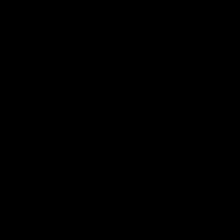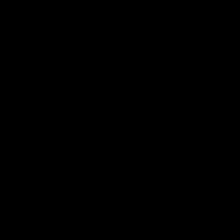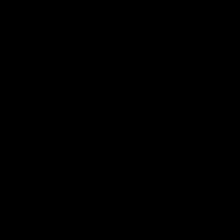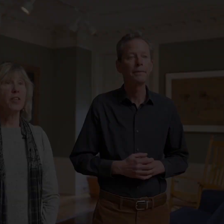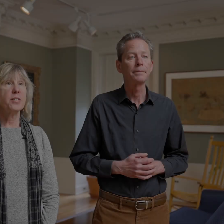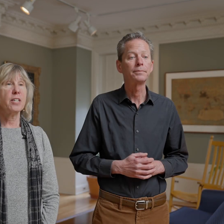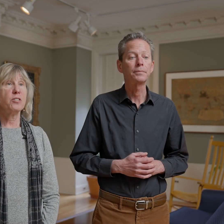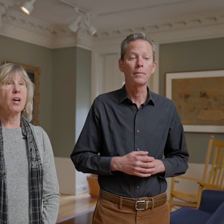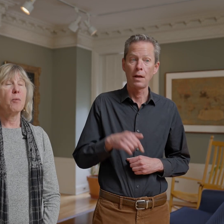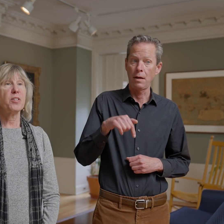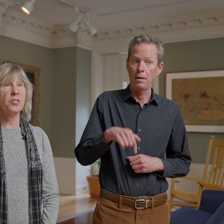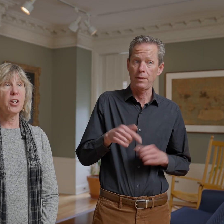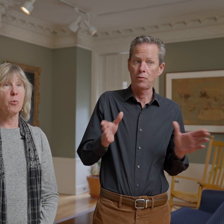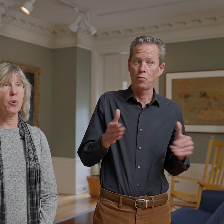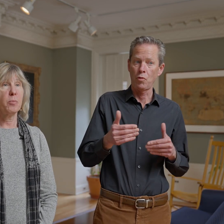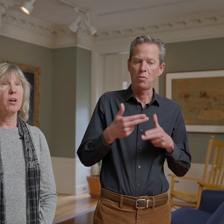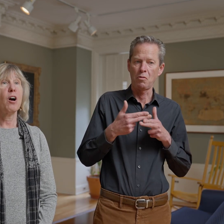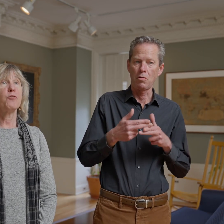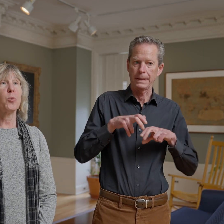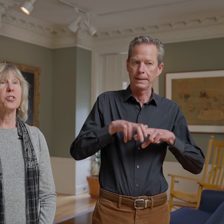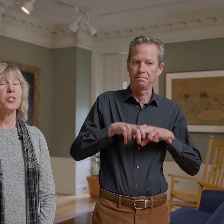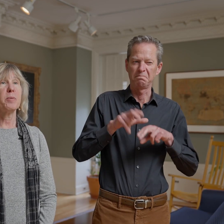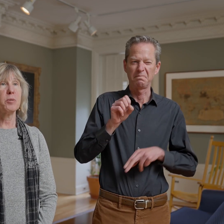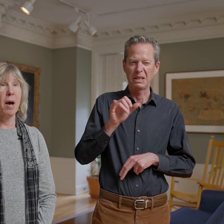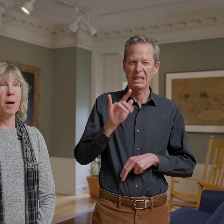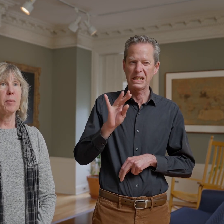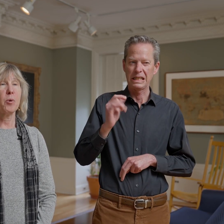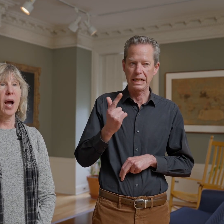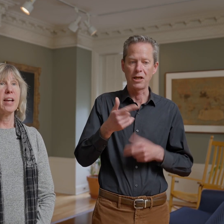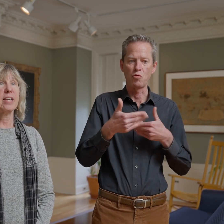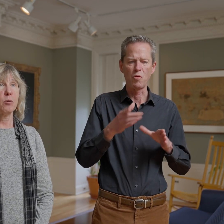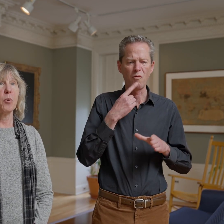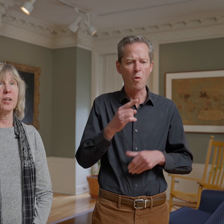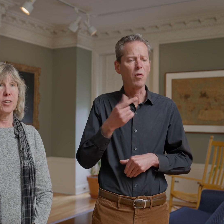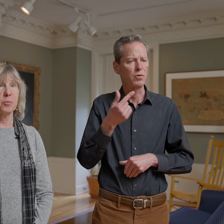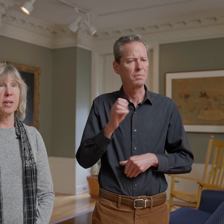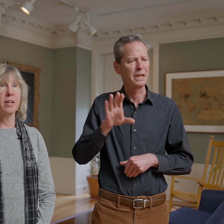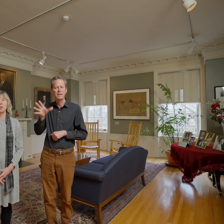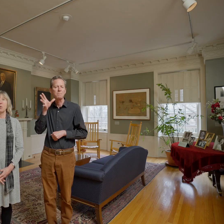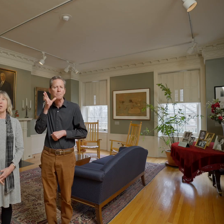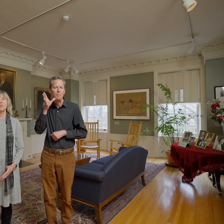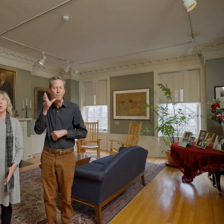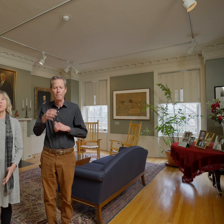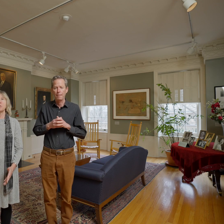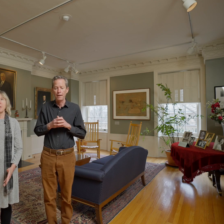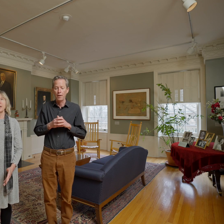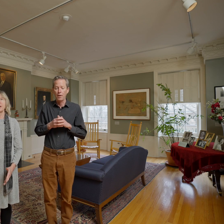This is the sitting room of George Eastman's mom, Mariah Kilbourn Eastman. We've chosen to make it